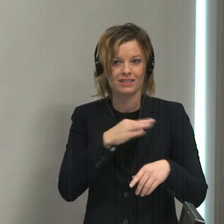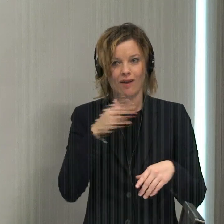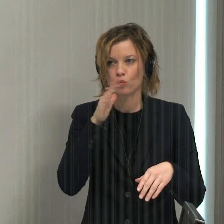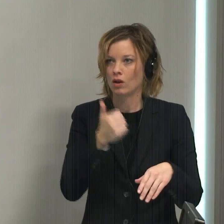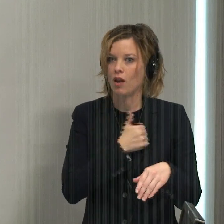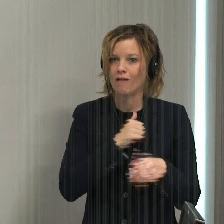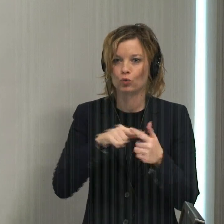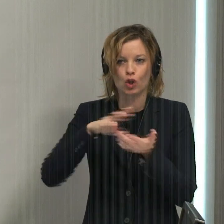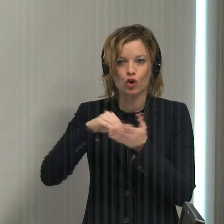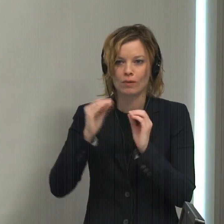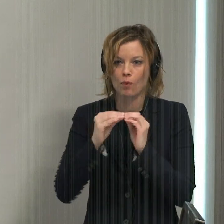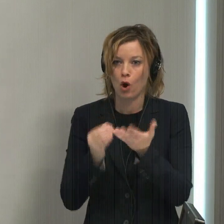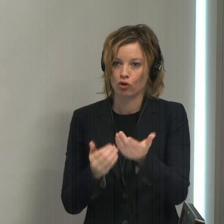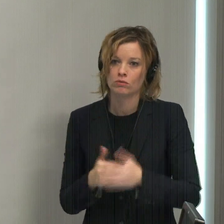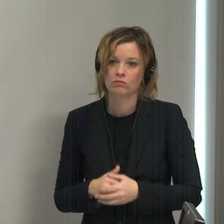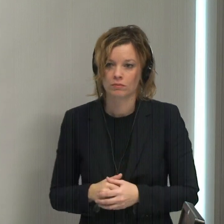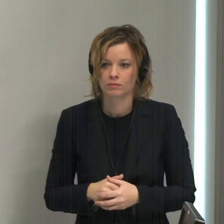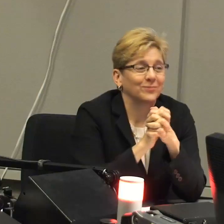love to learn more.